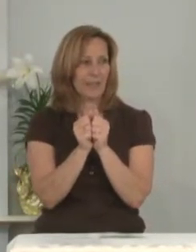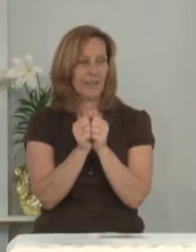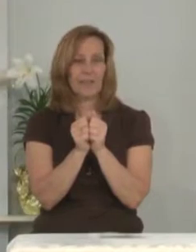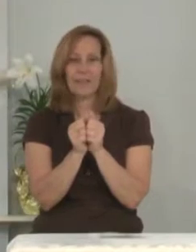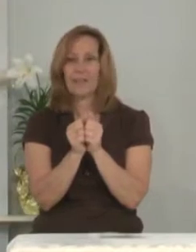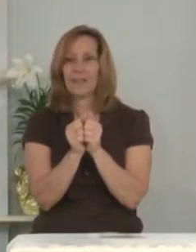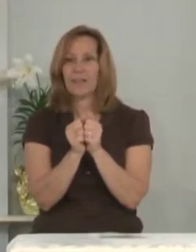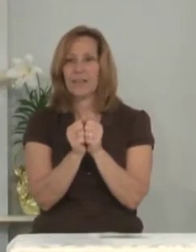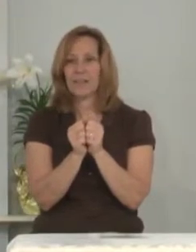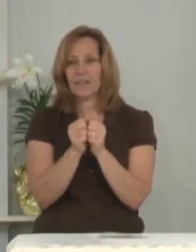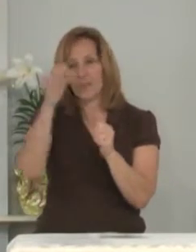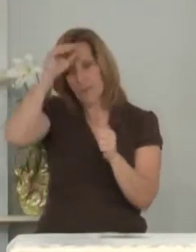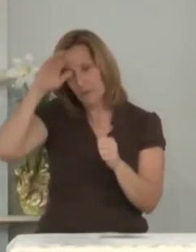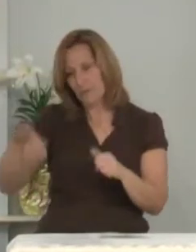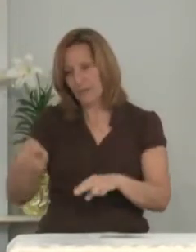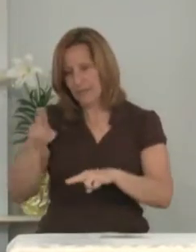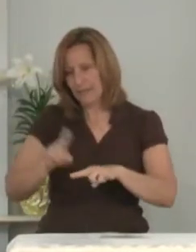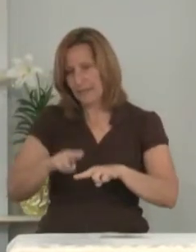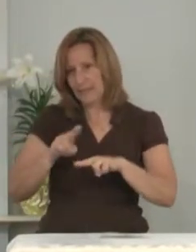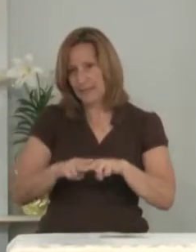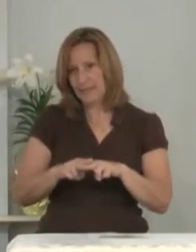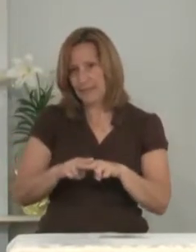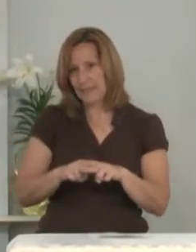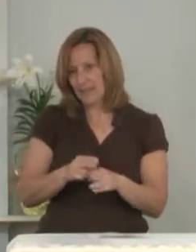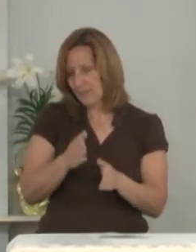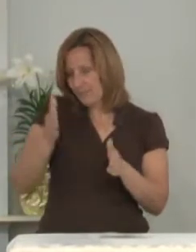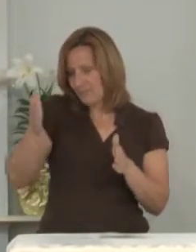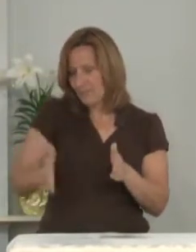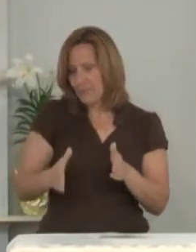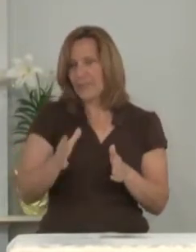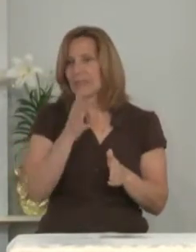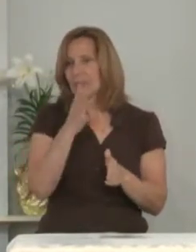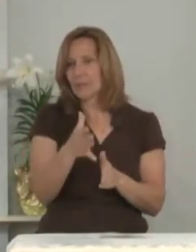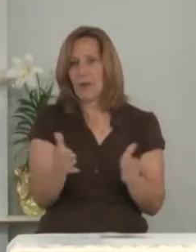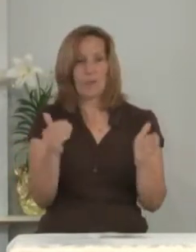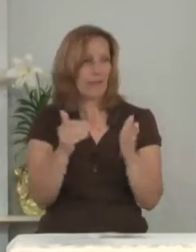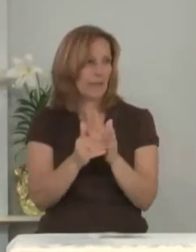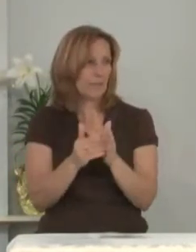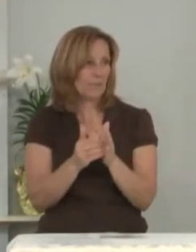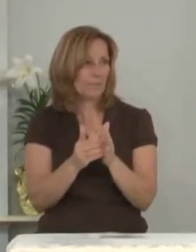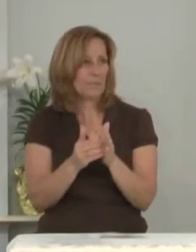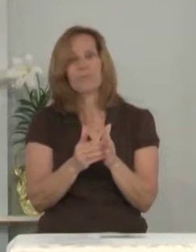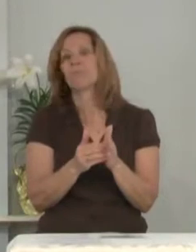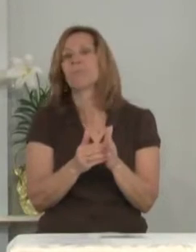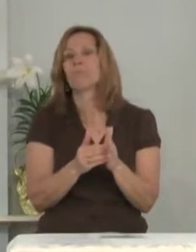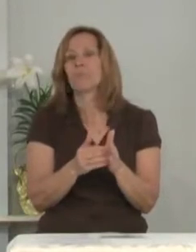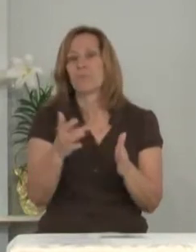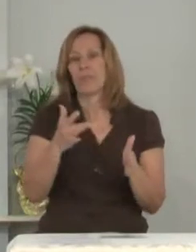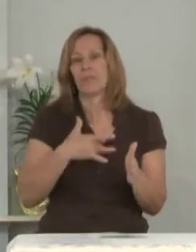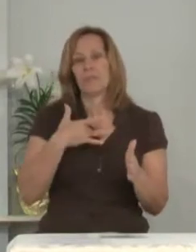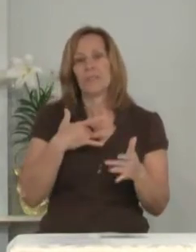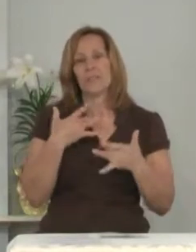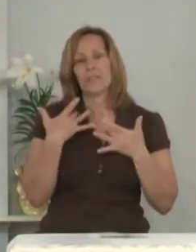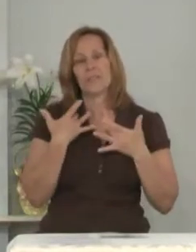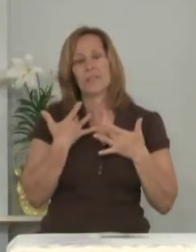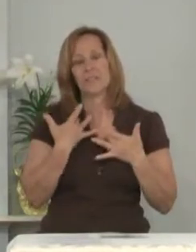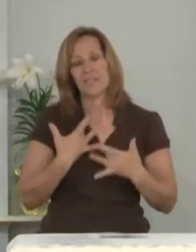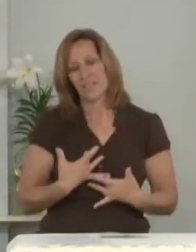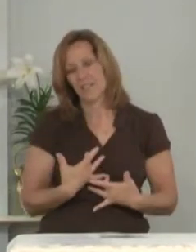He sat back in the pew next to his mother feeling disappointed.